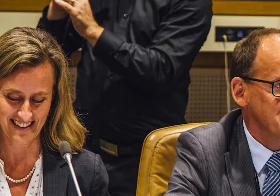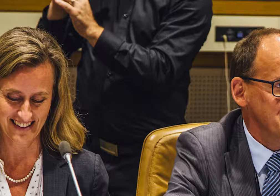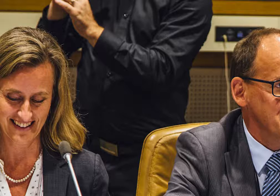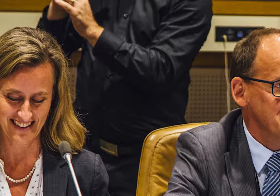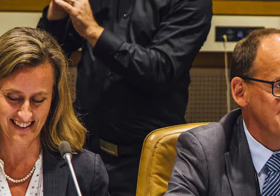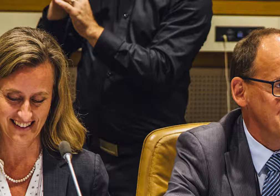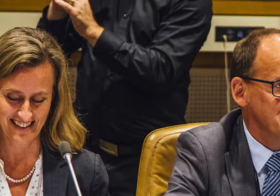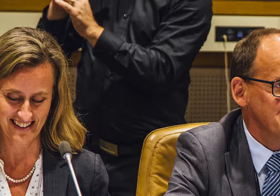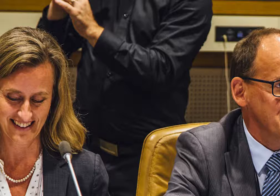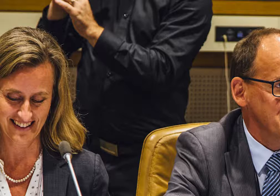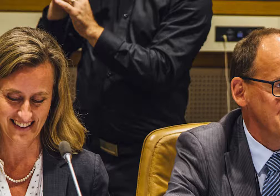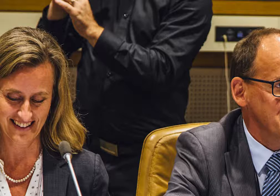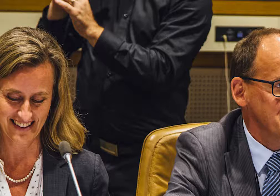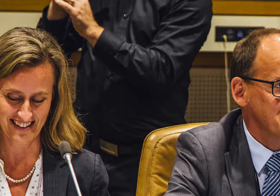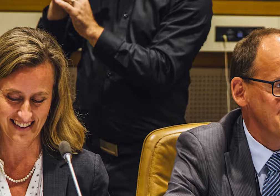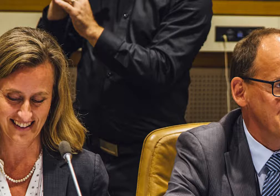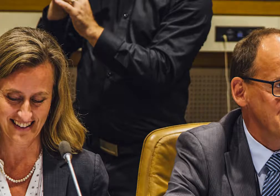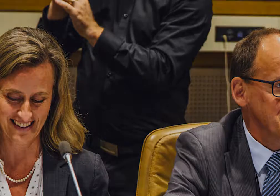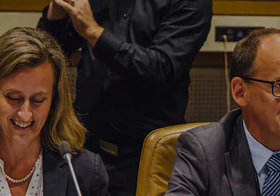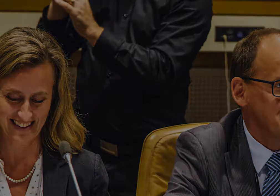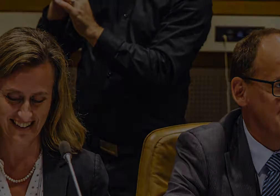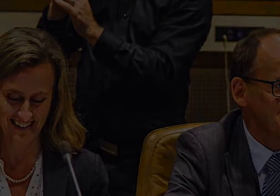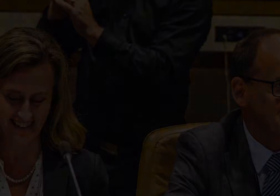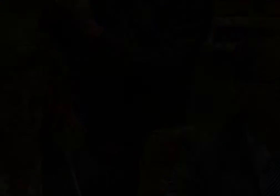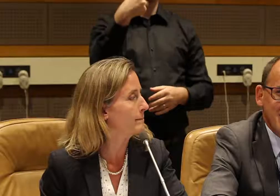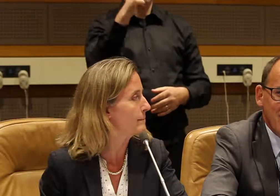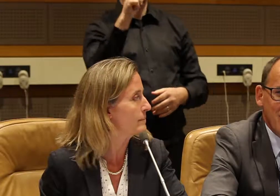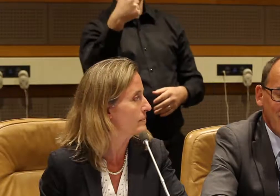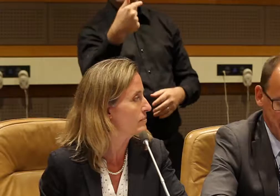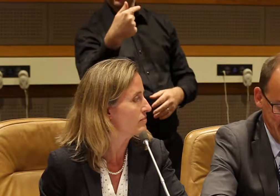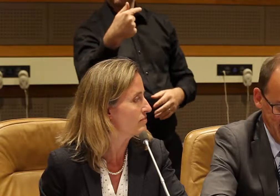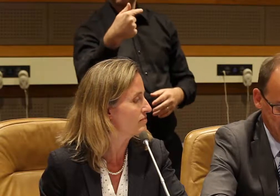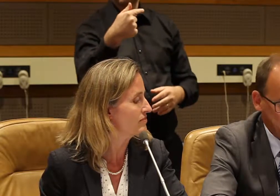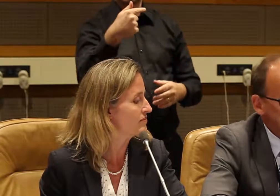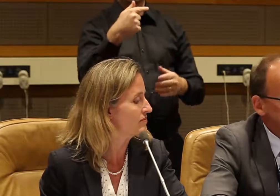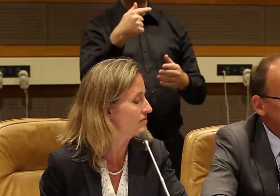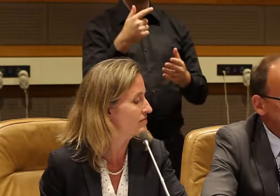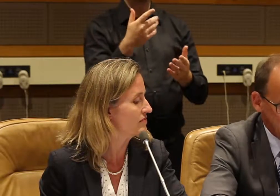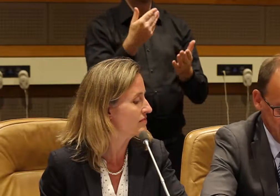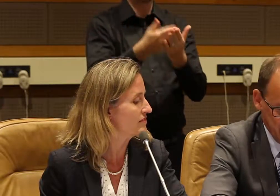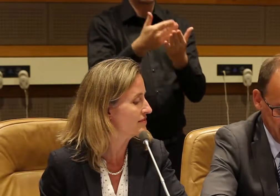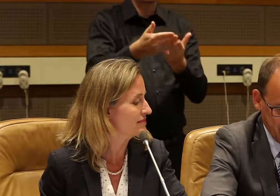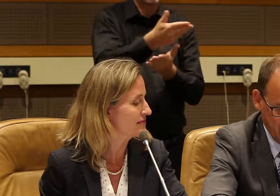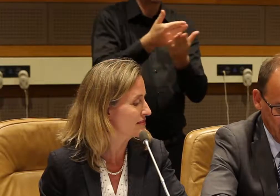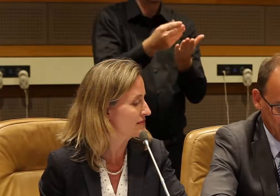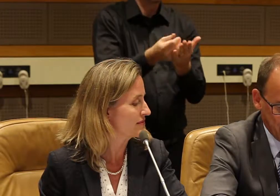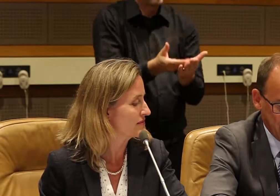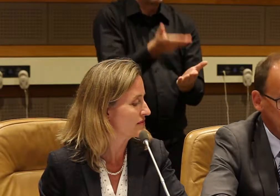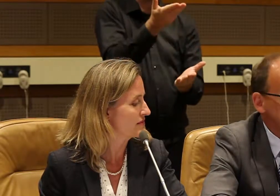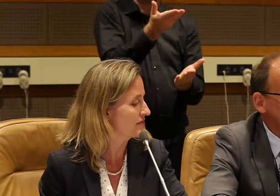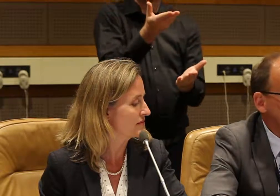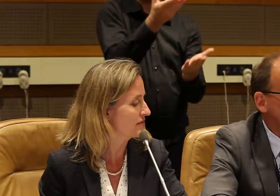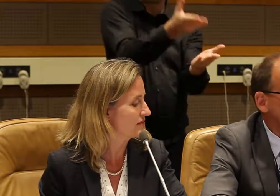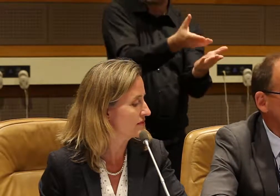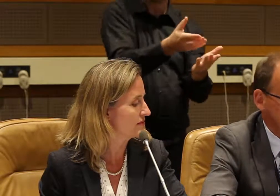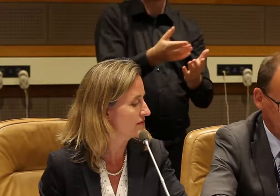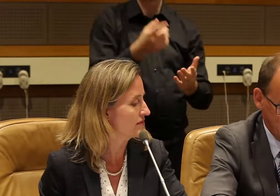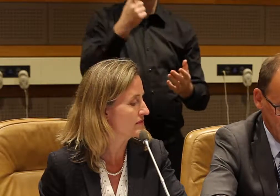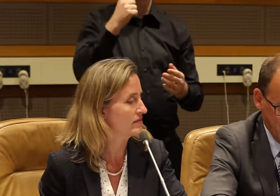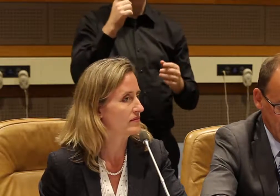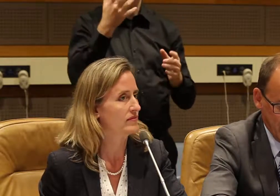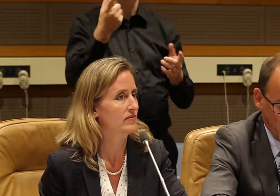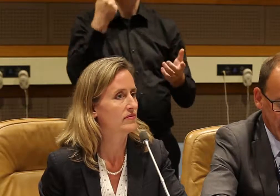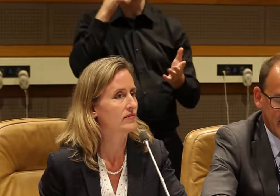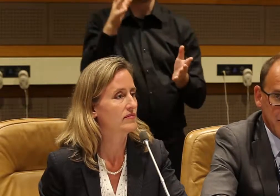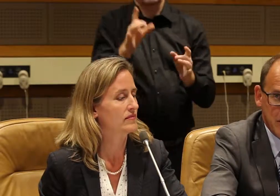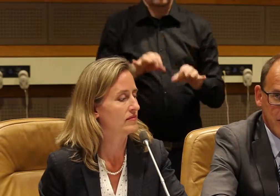Department of Foreign Affairs and Trade, Australia. On behalf of the Australian Government, I want to reinforce the message